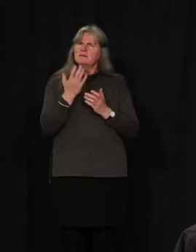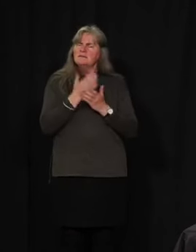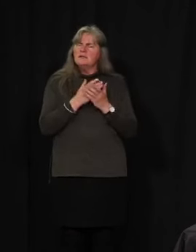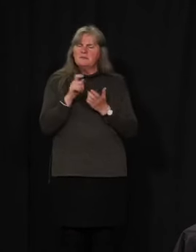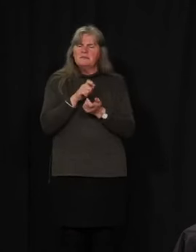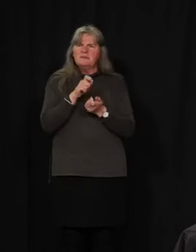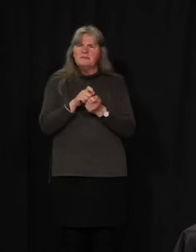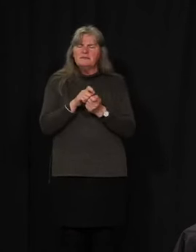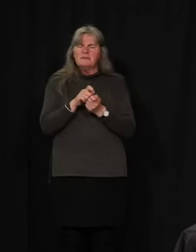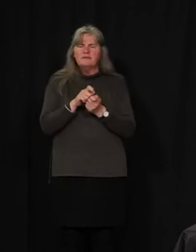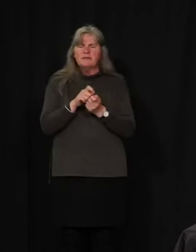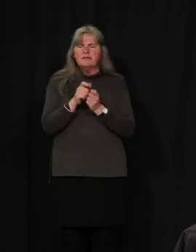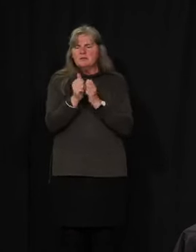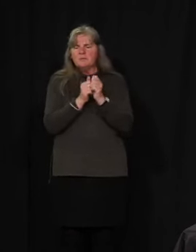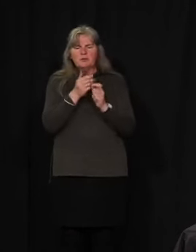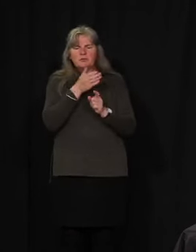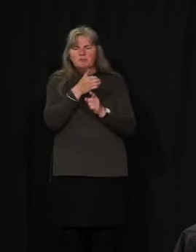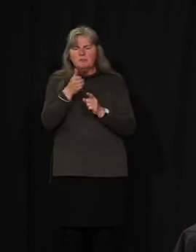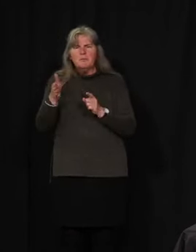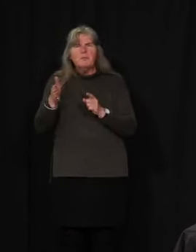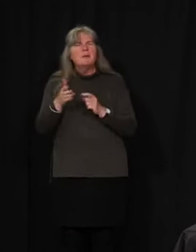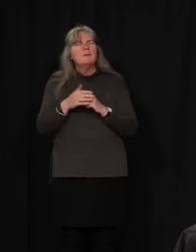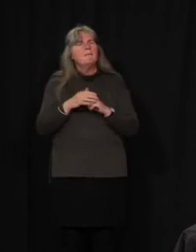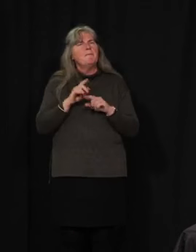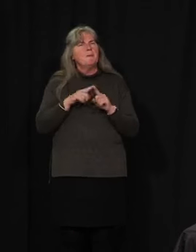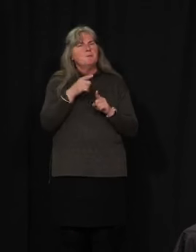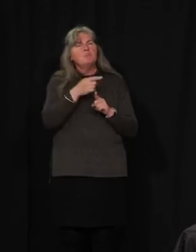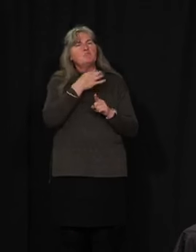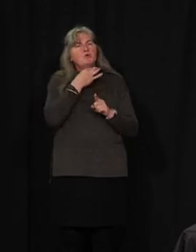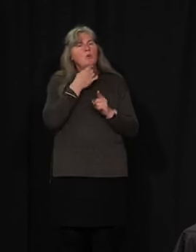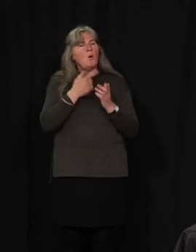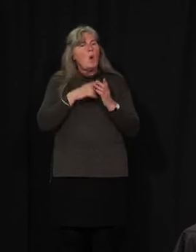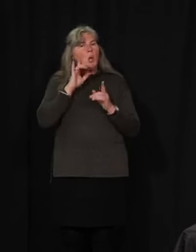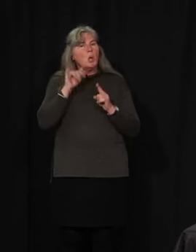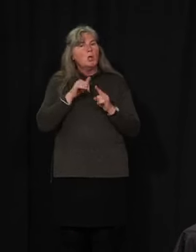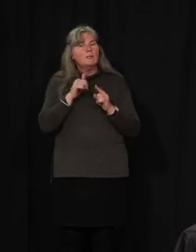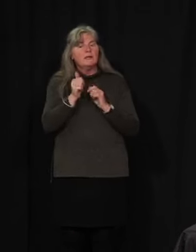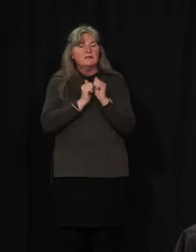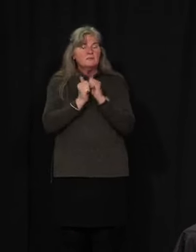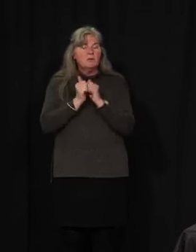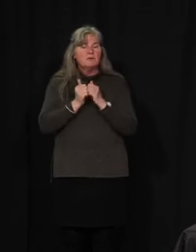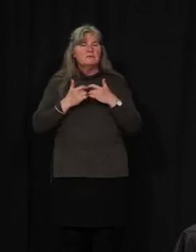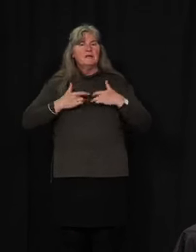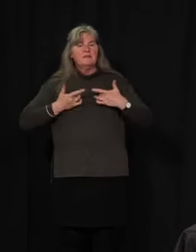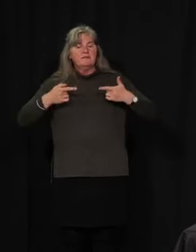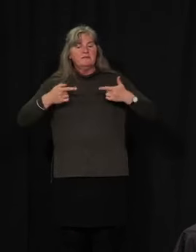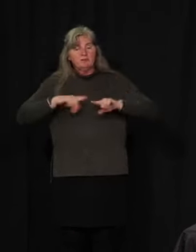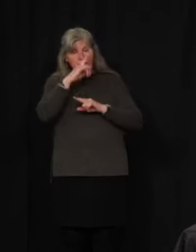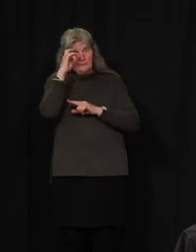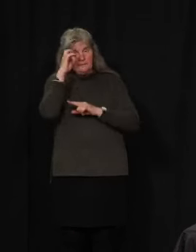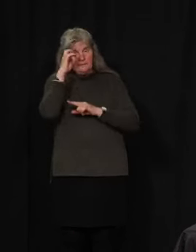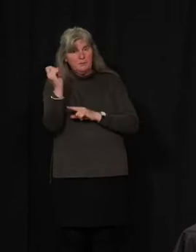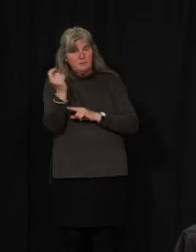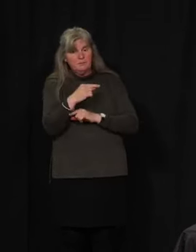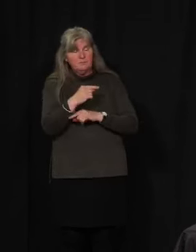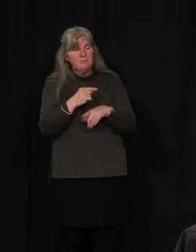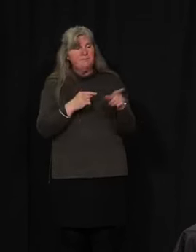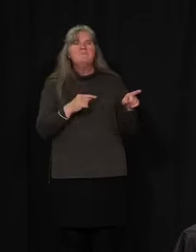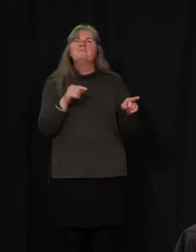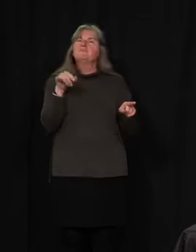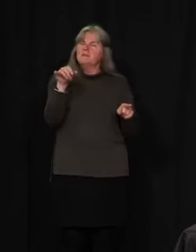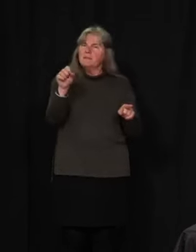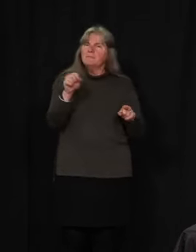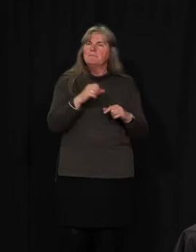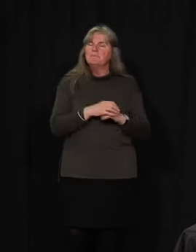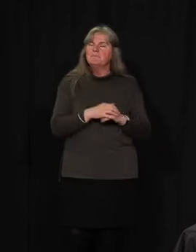inquiries about individual sports. Can you tell us what's going to happen with sport and recreation activities over the summer? Yeah. So, we do